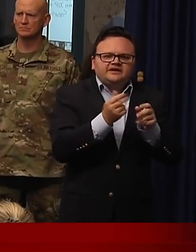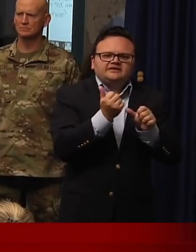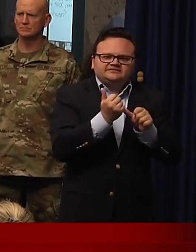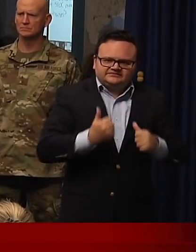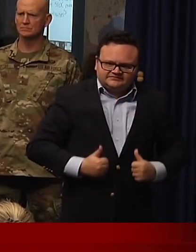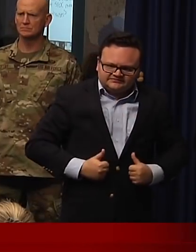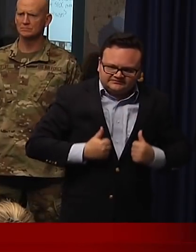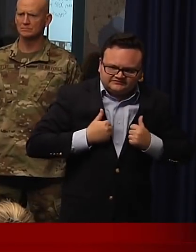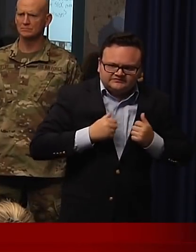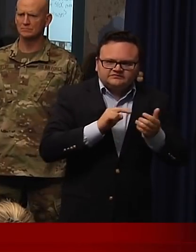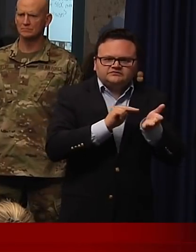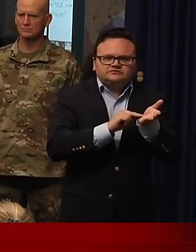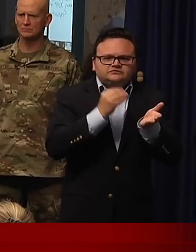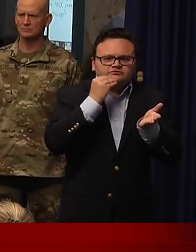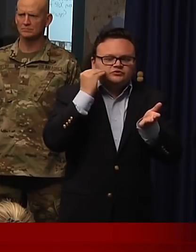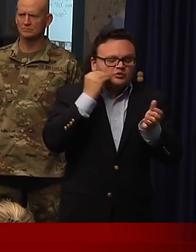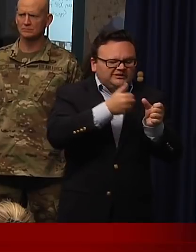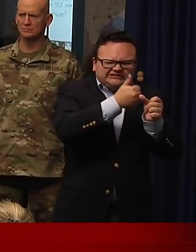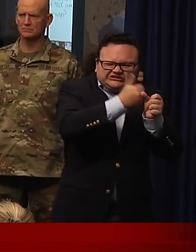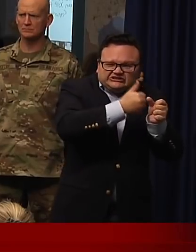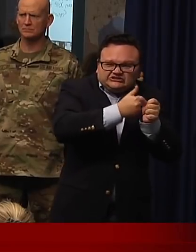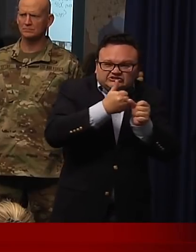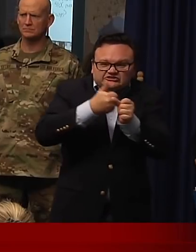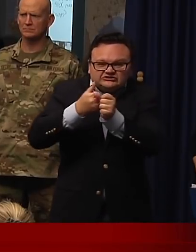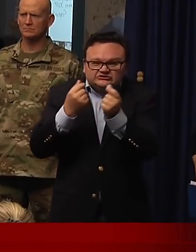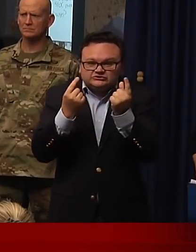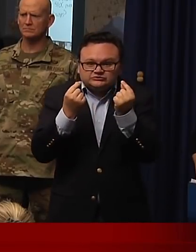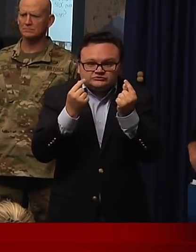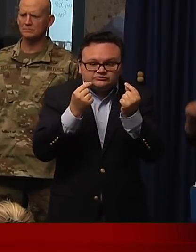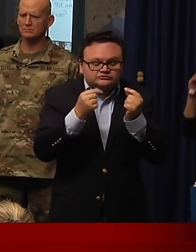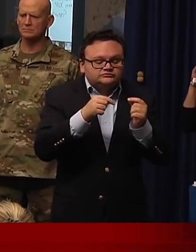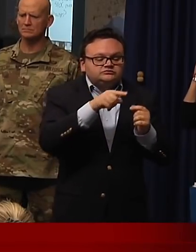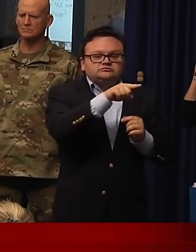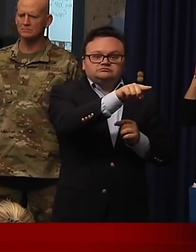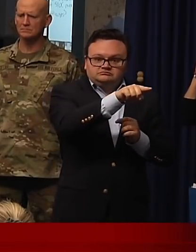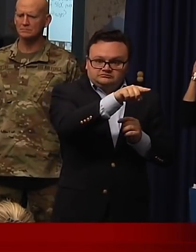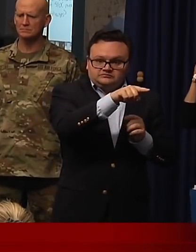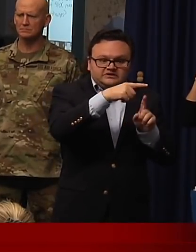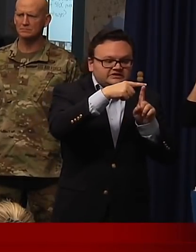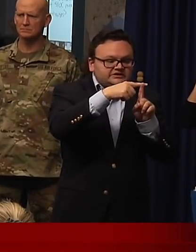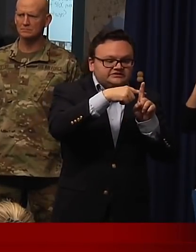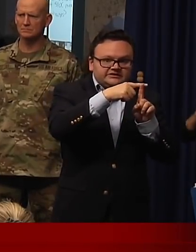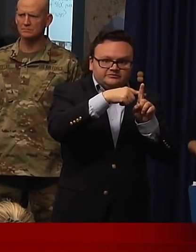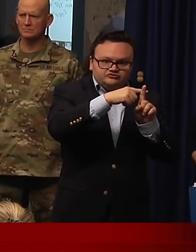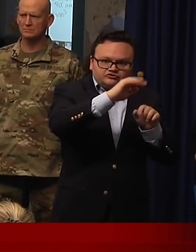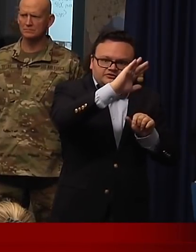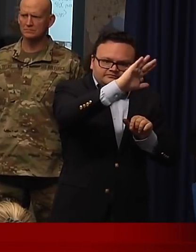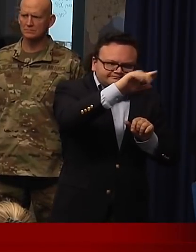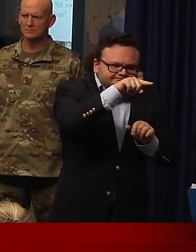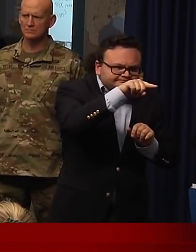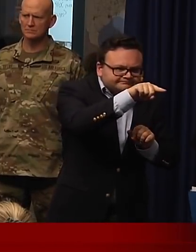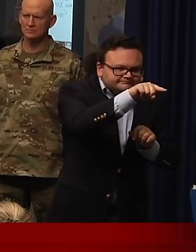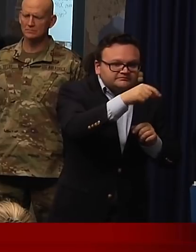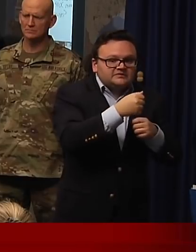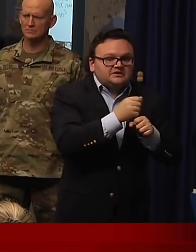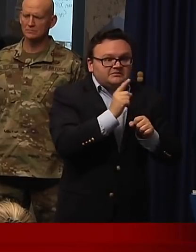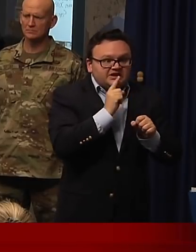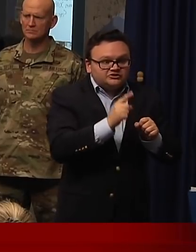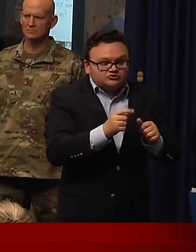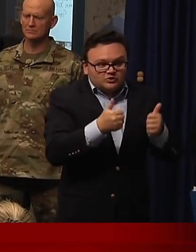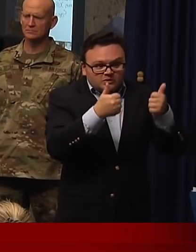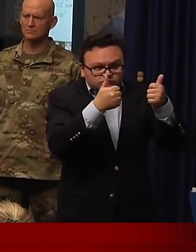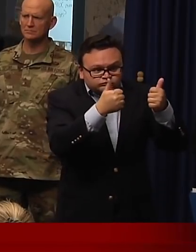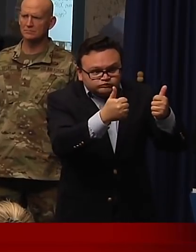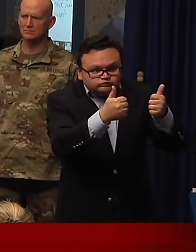resident for their temperature. We made sure that these individuals were well, made sure that they were isolated, made sure that the